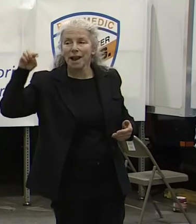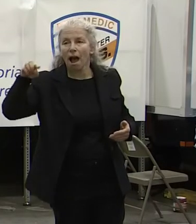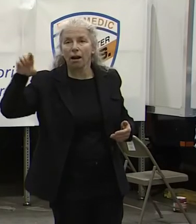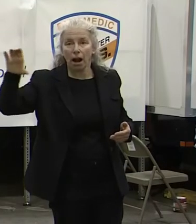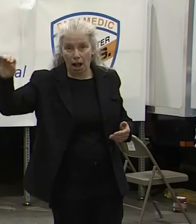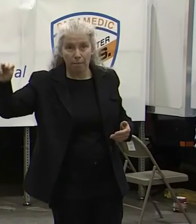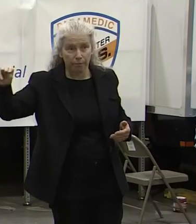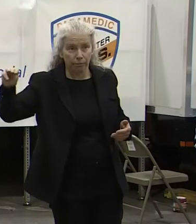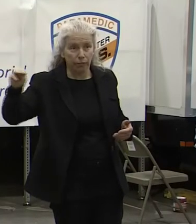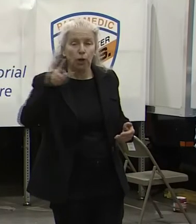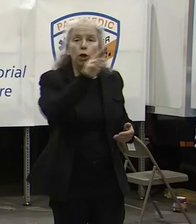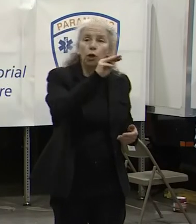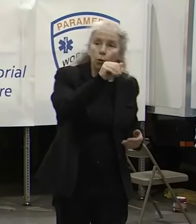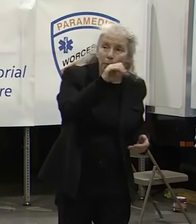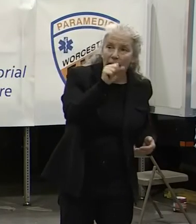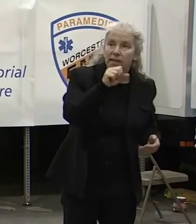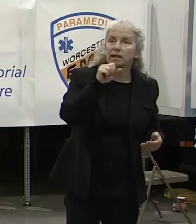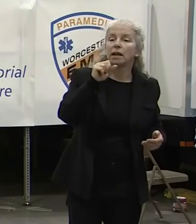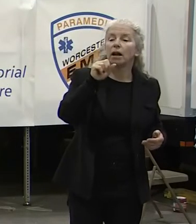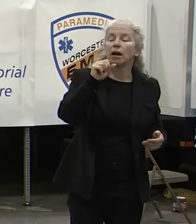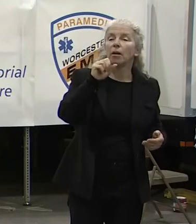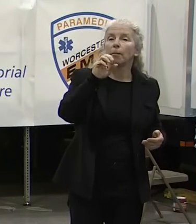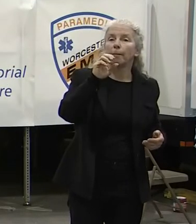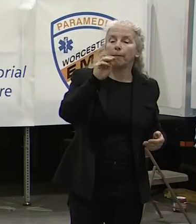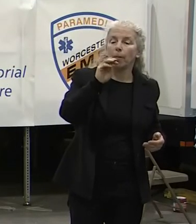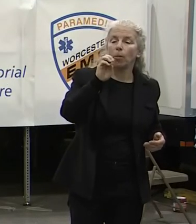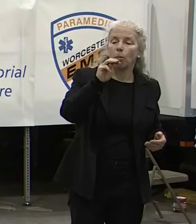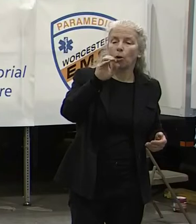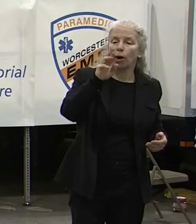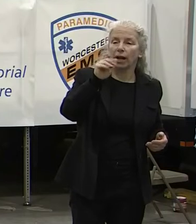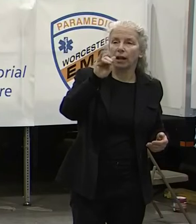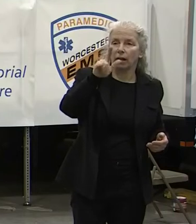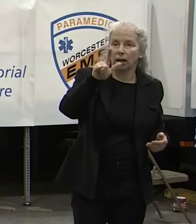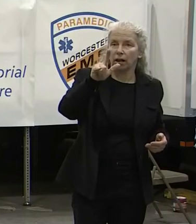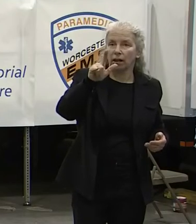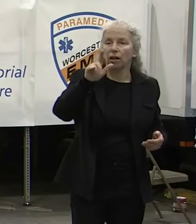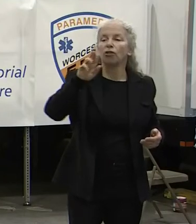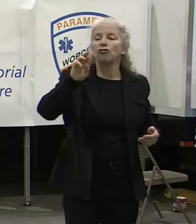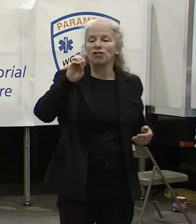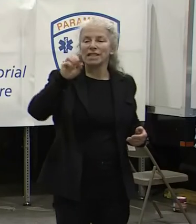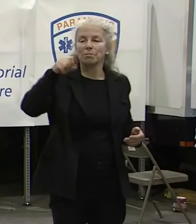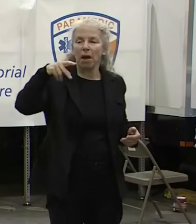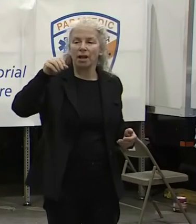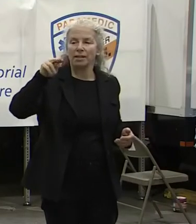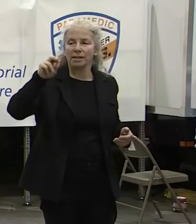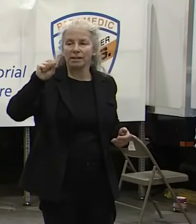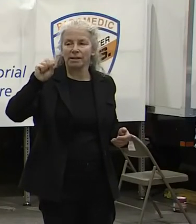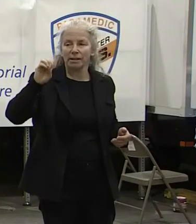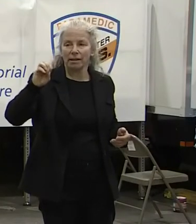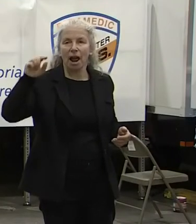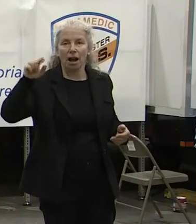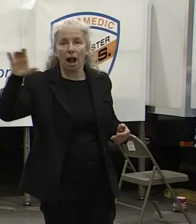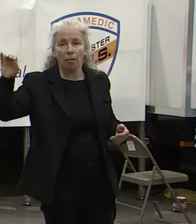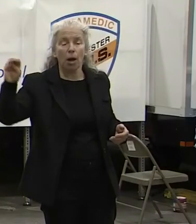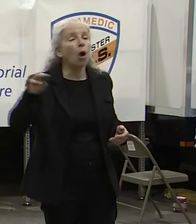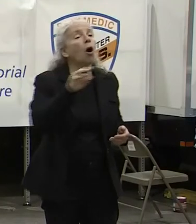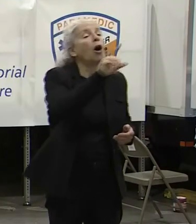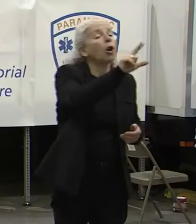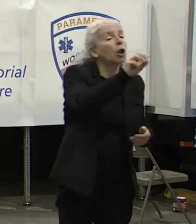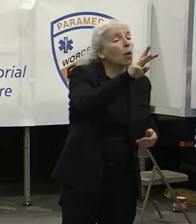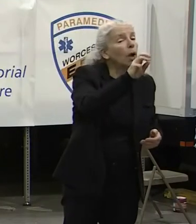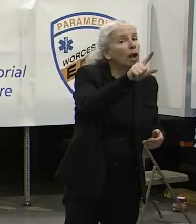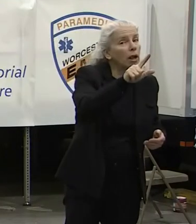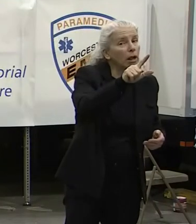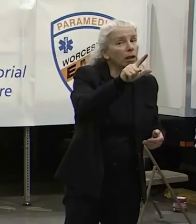umassmemorialresponse.com or lowellgeneralresponse.com to apply for the many opportunities and